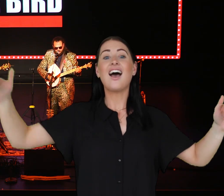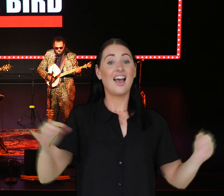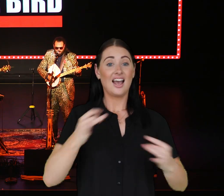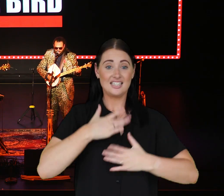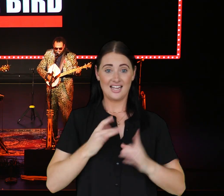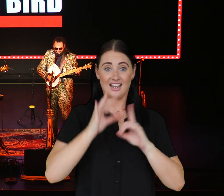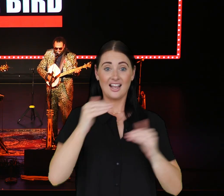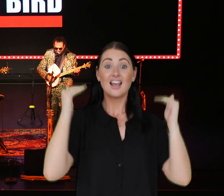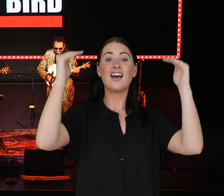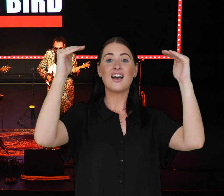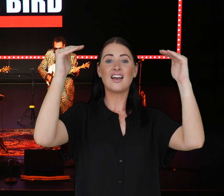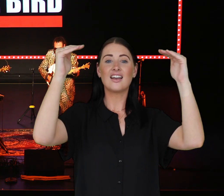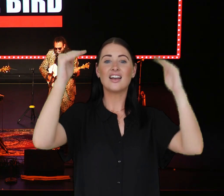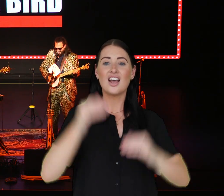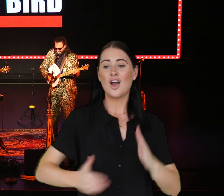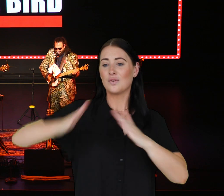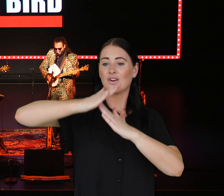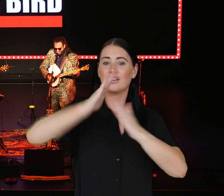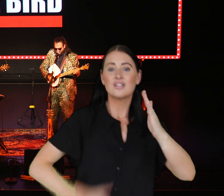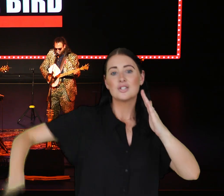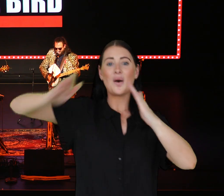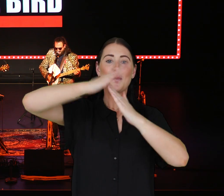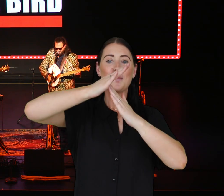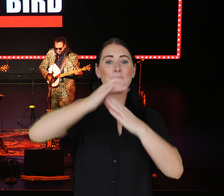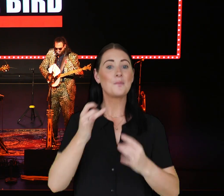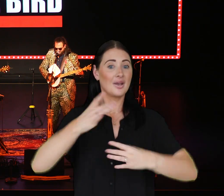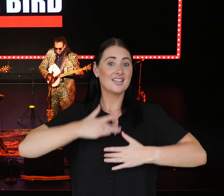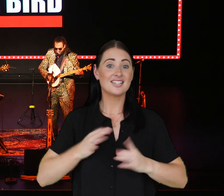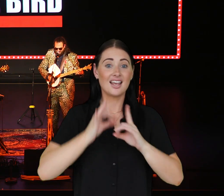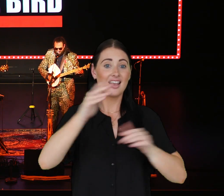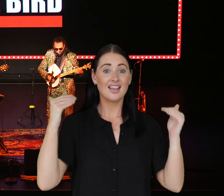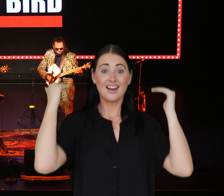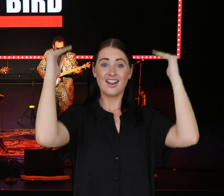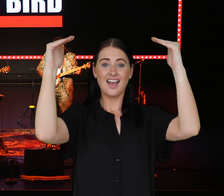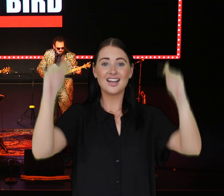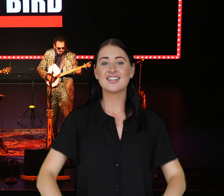Taking it high Right to the wire Taking it high